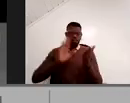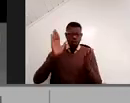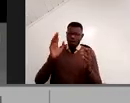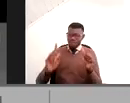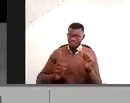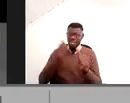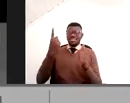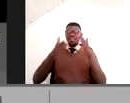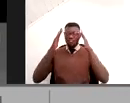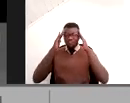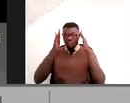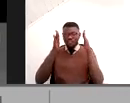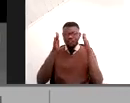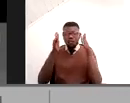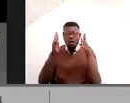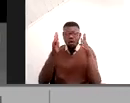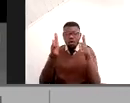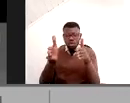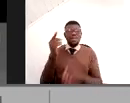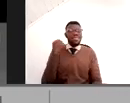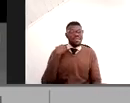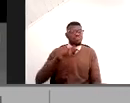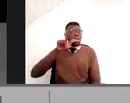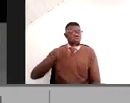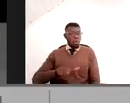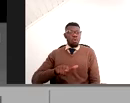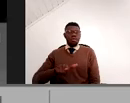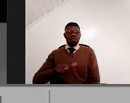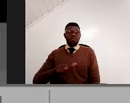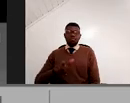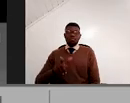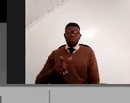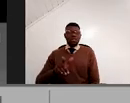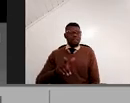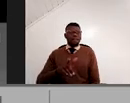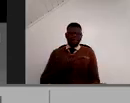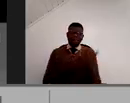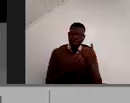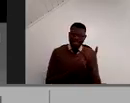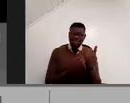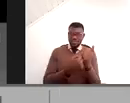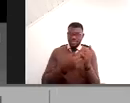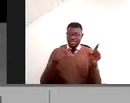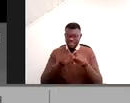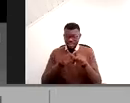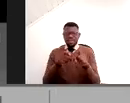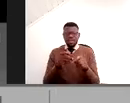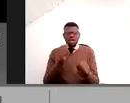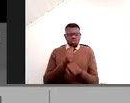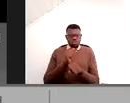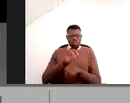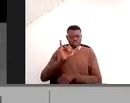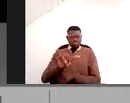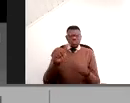on a lower number, a smaller number on partners and do that well, instead of